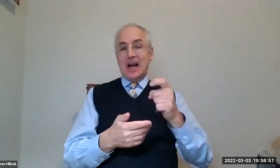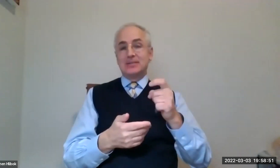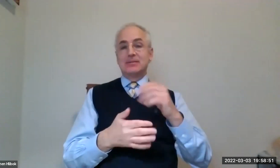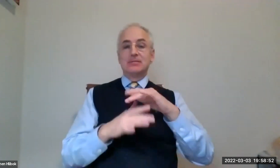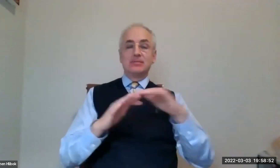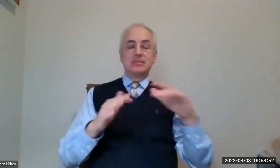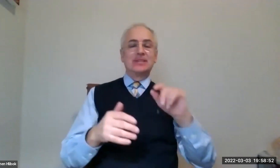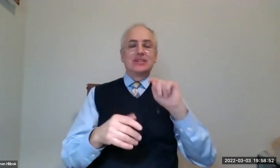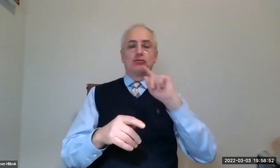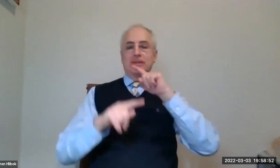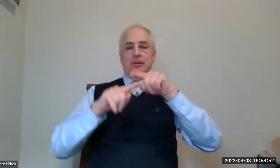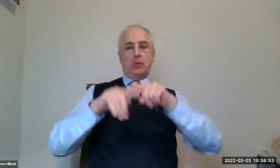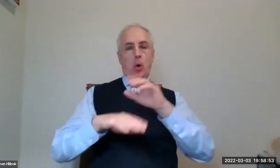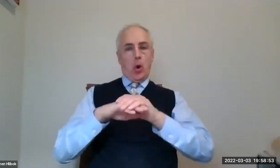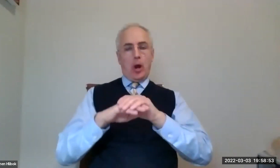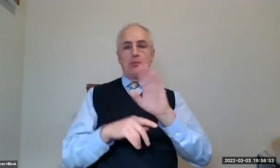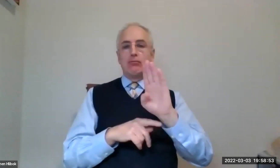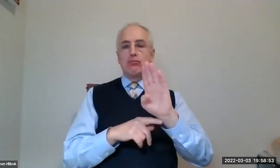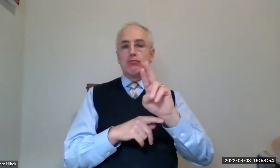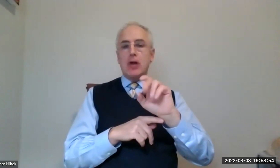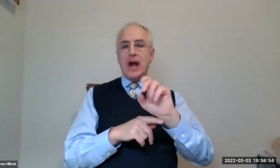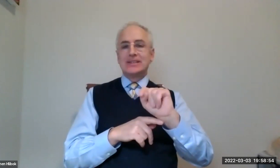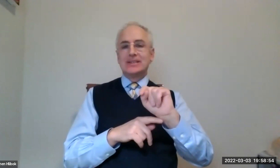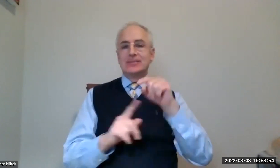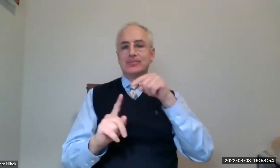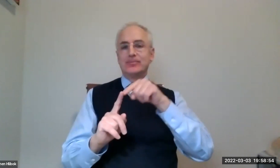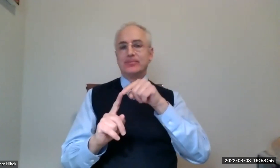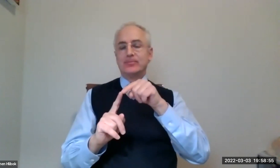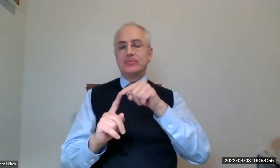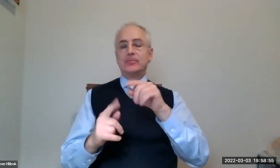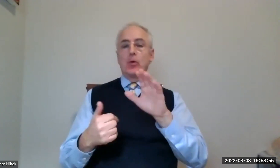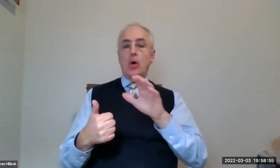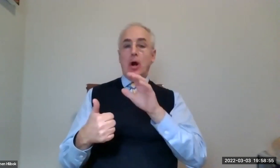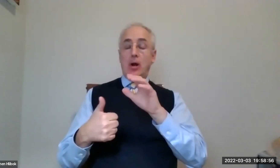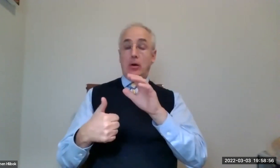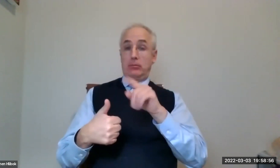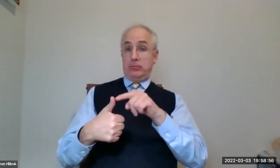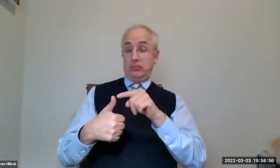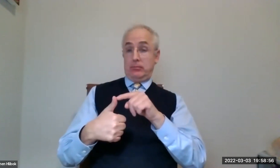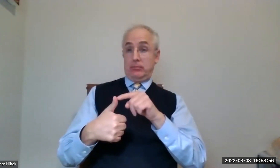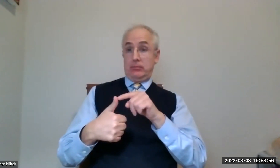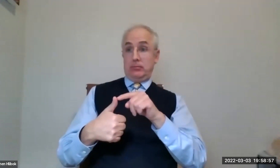When it comes to income and taxes, it greatly depends on the bracket that you fall into.